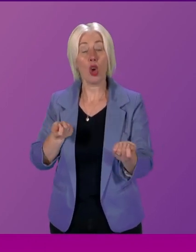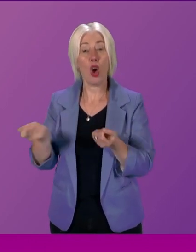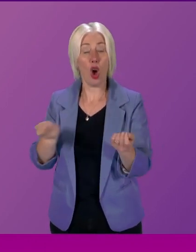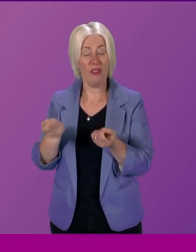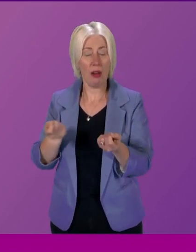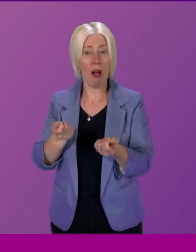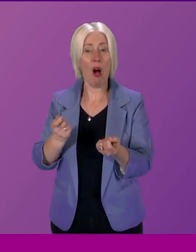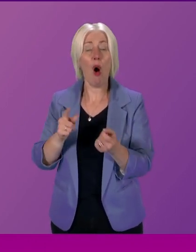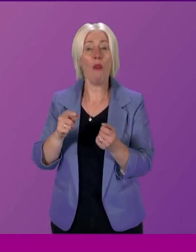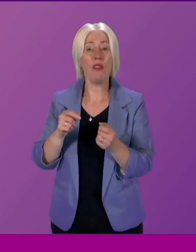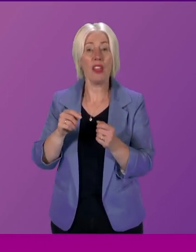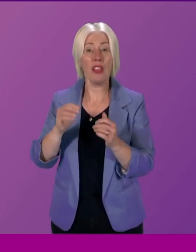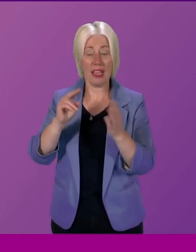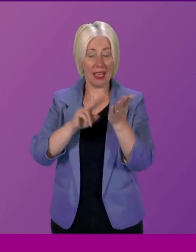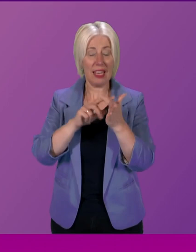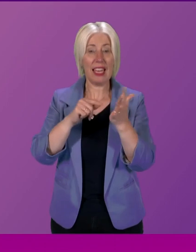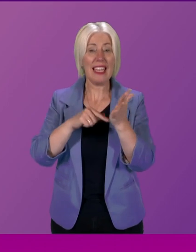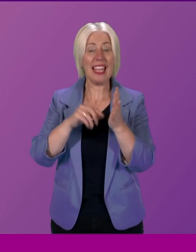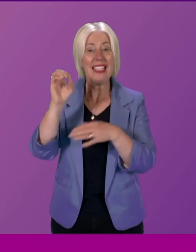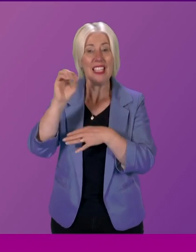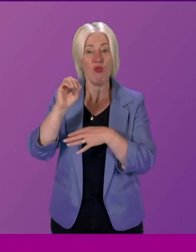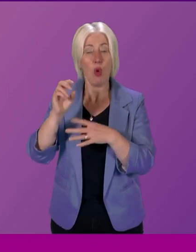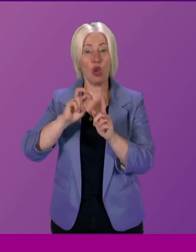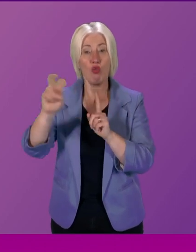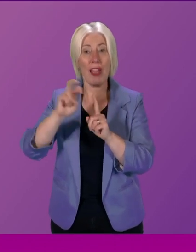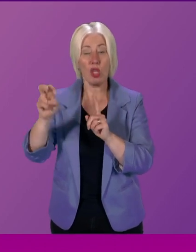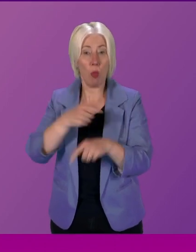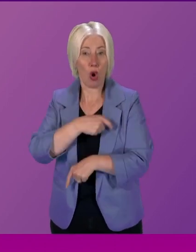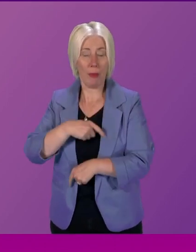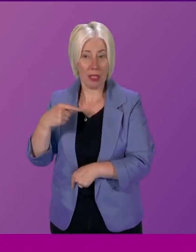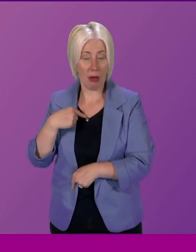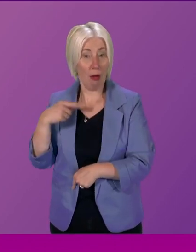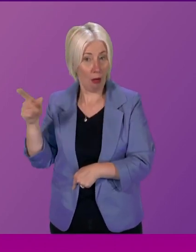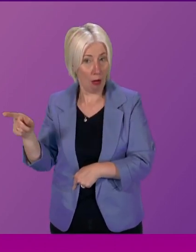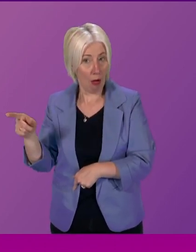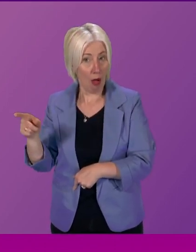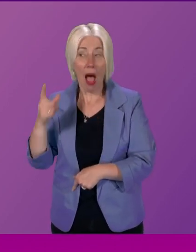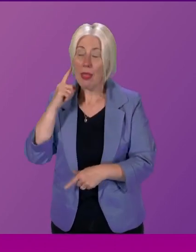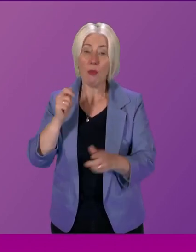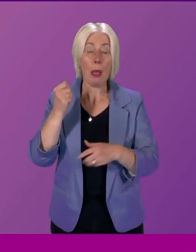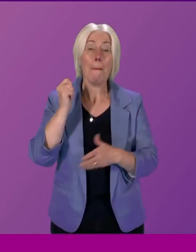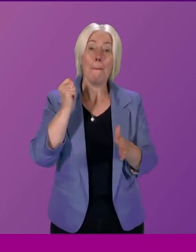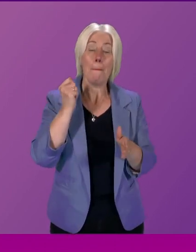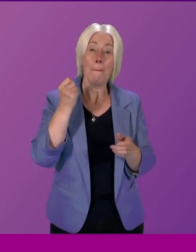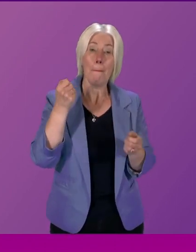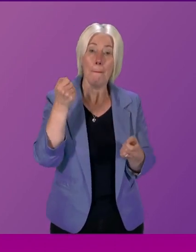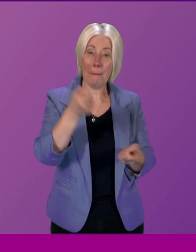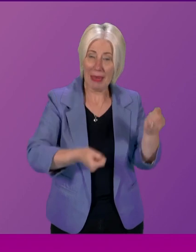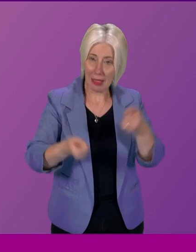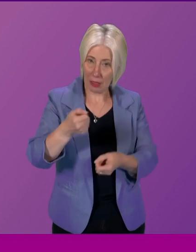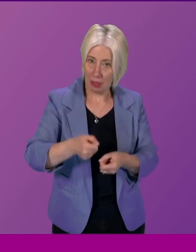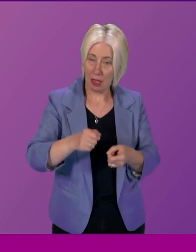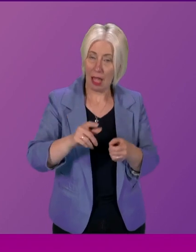and Transport Committee we're delighted to be able to have bid for and I think been accepted by the conveners group